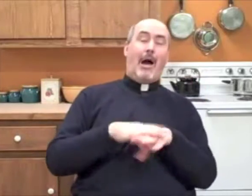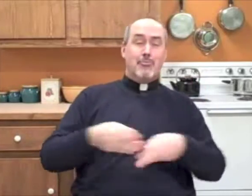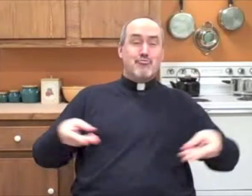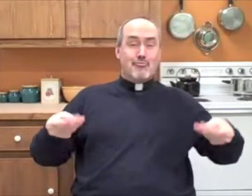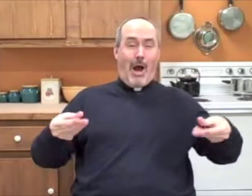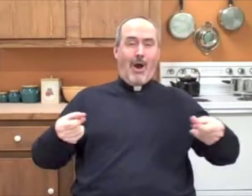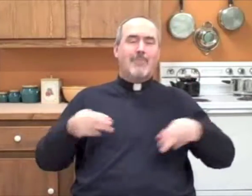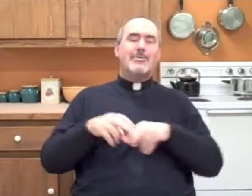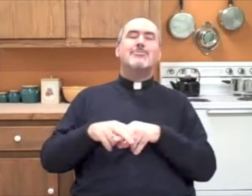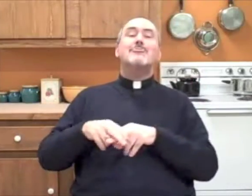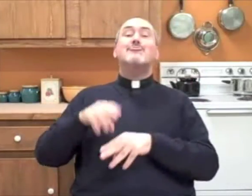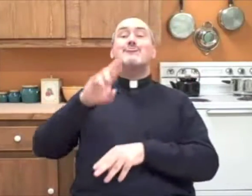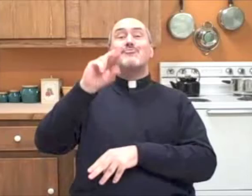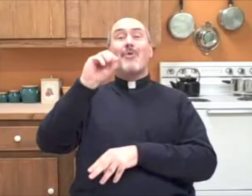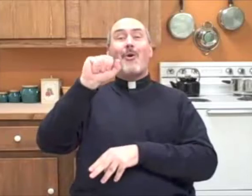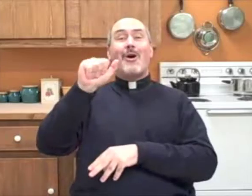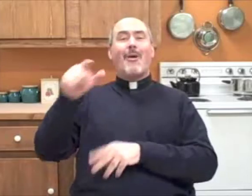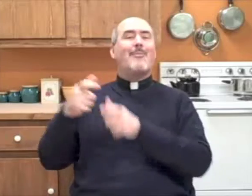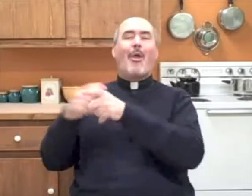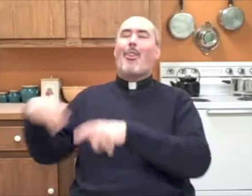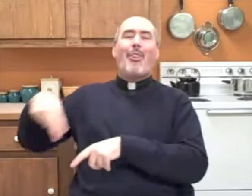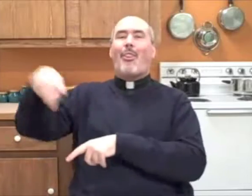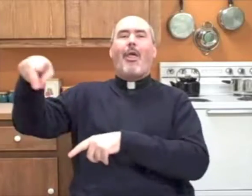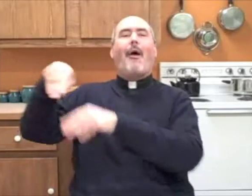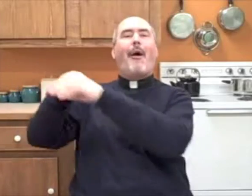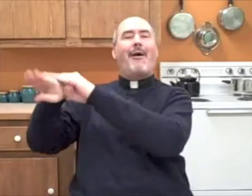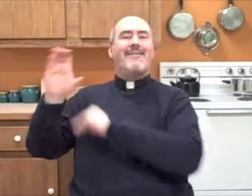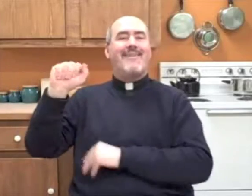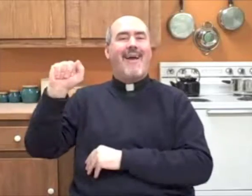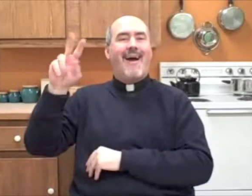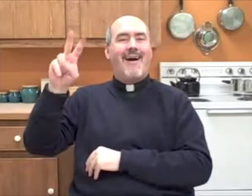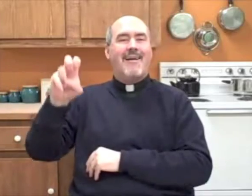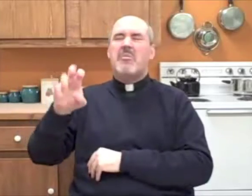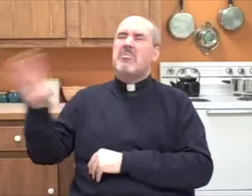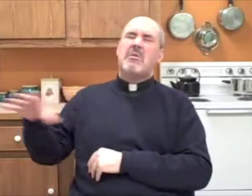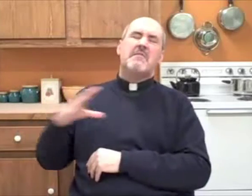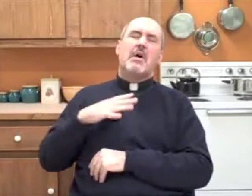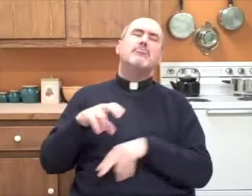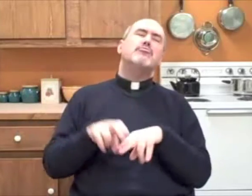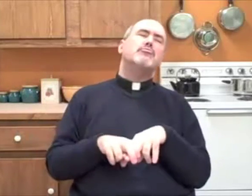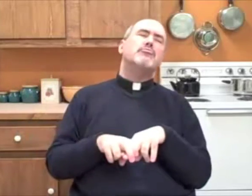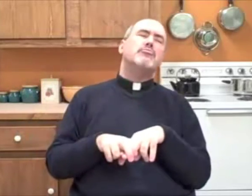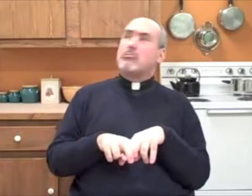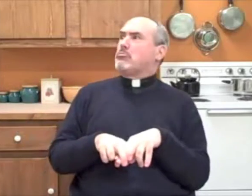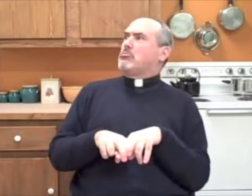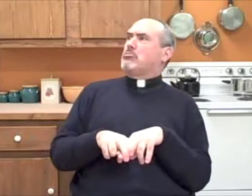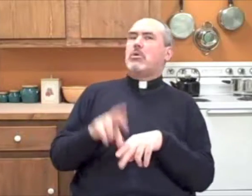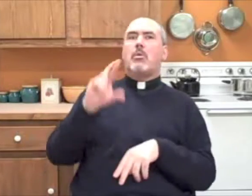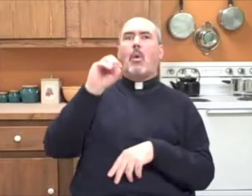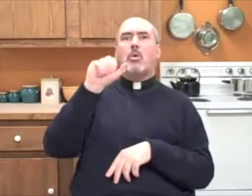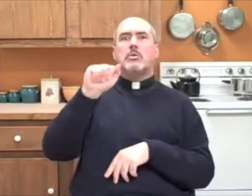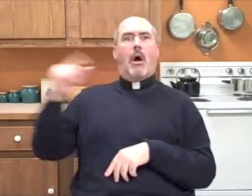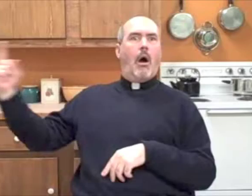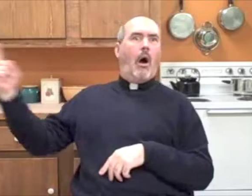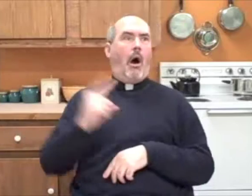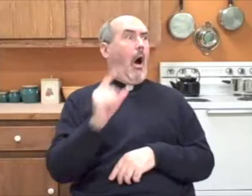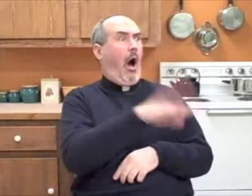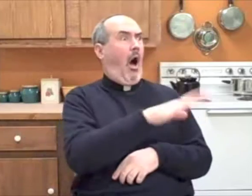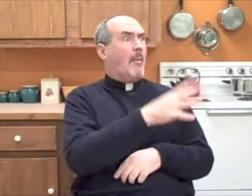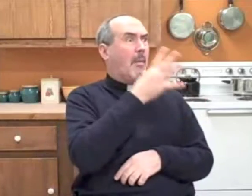sat and rested Rosa ran off into some caves to play while Maria sat quietly the next thing